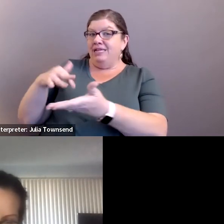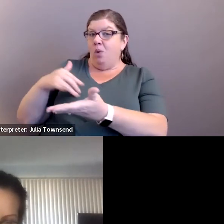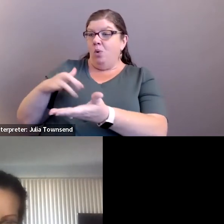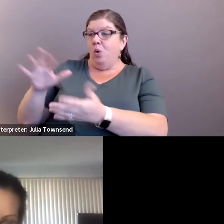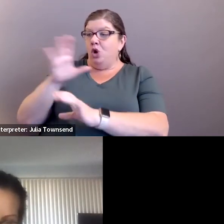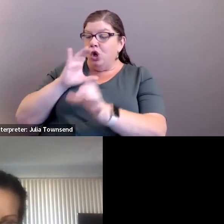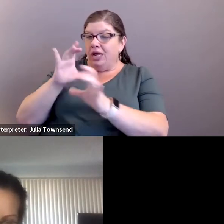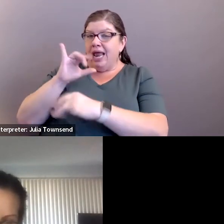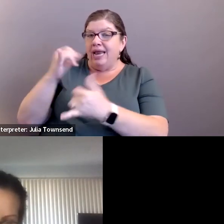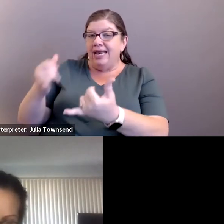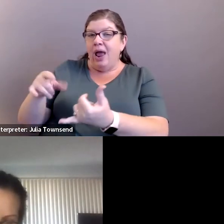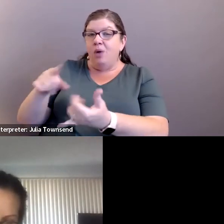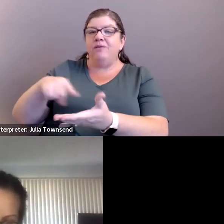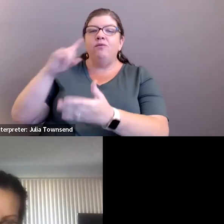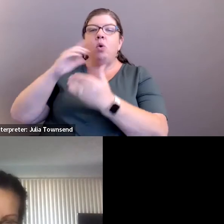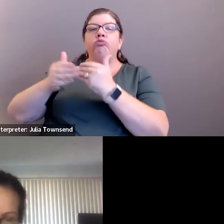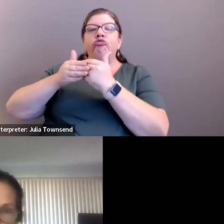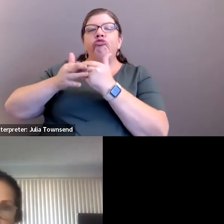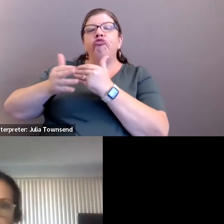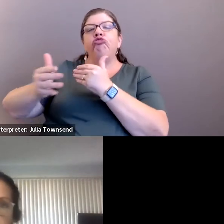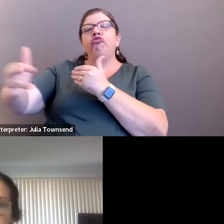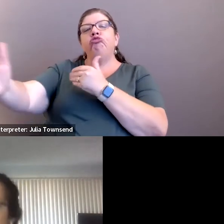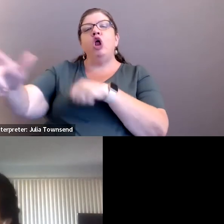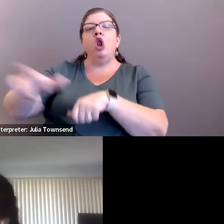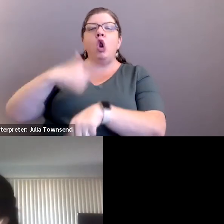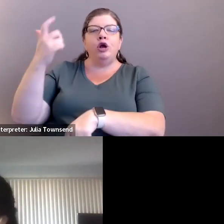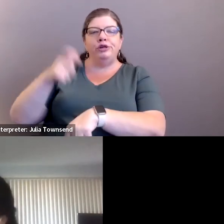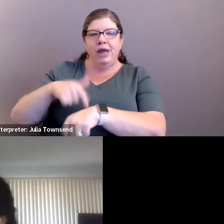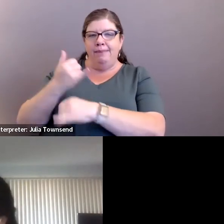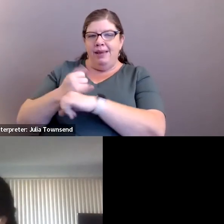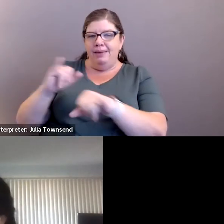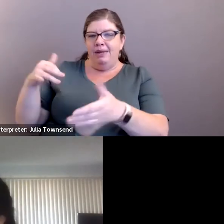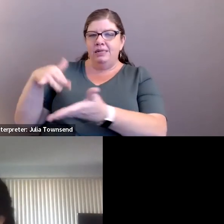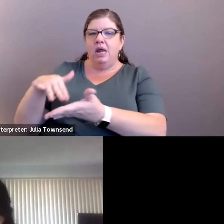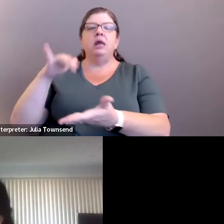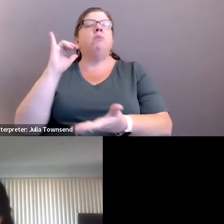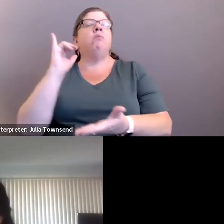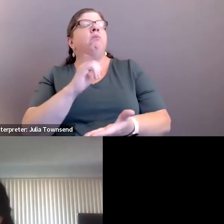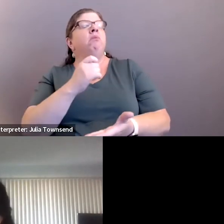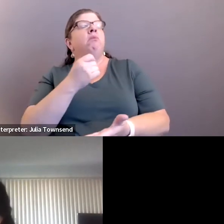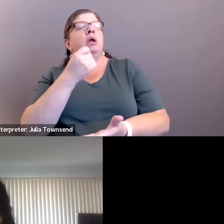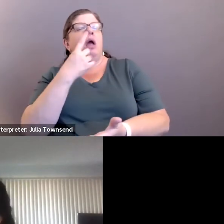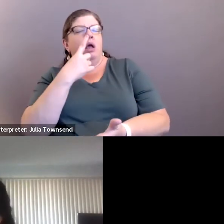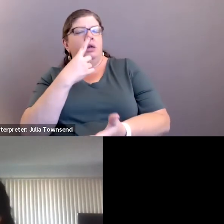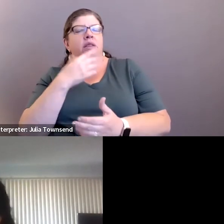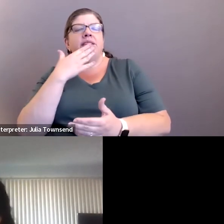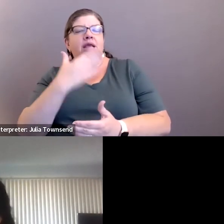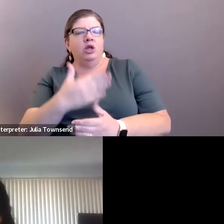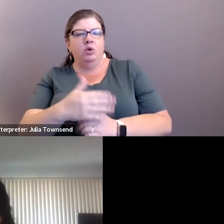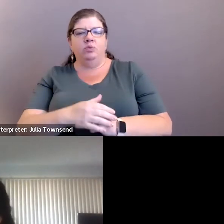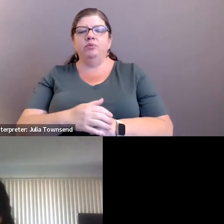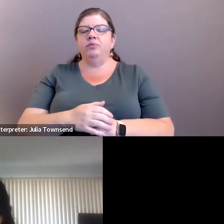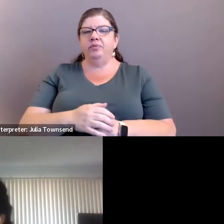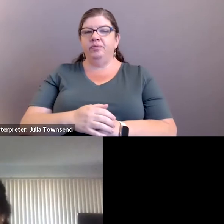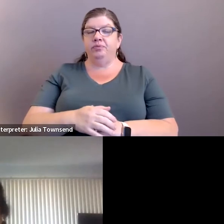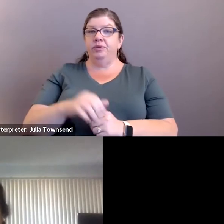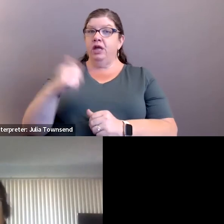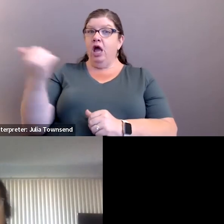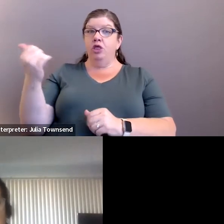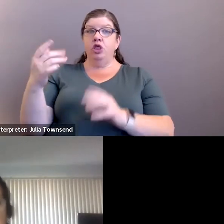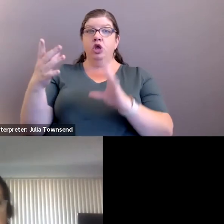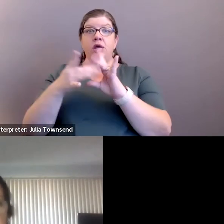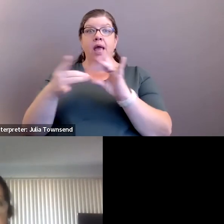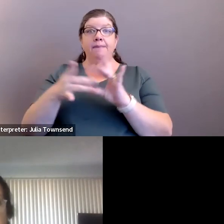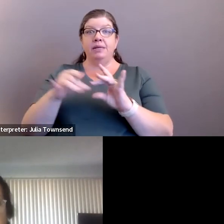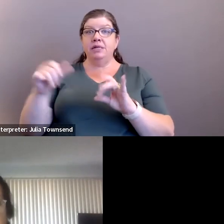that's discussing the long-term independent study. Got it. Thank you. Thank you. Okay. Additional comments or